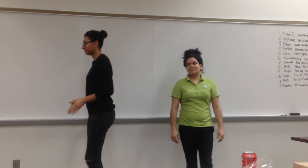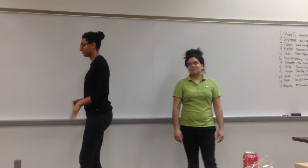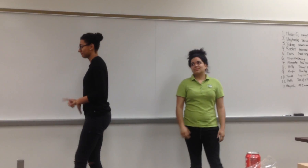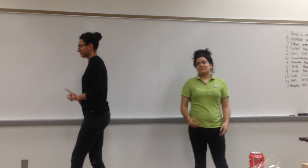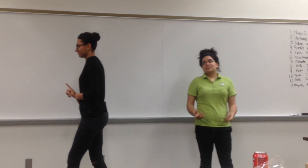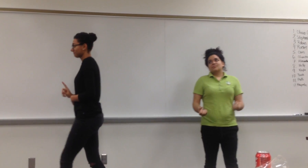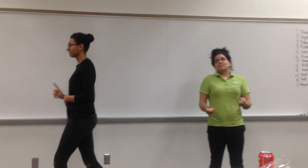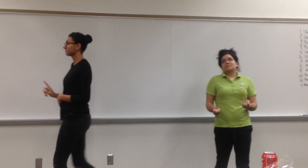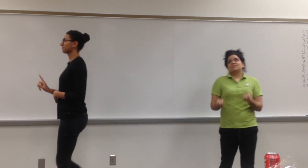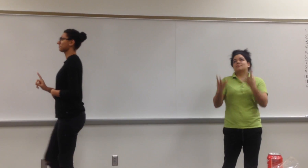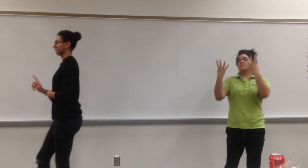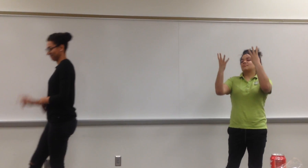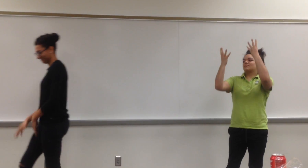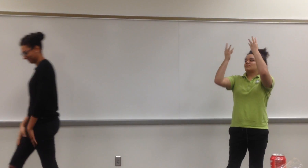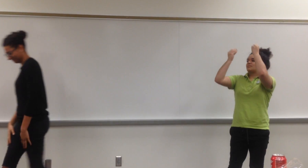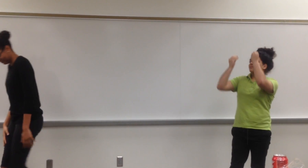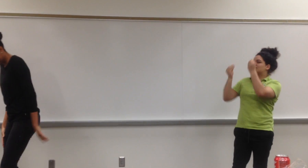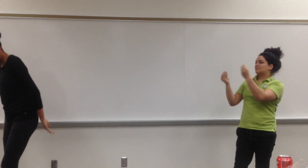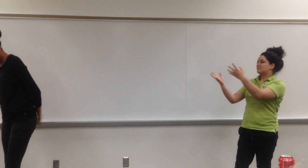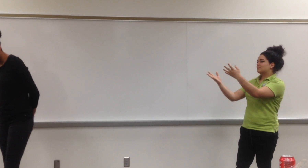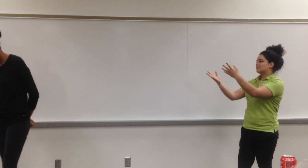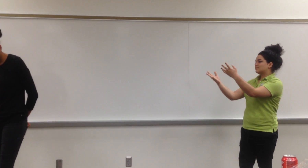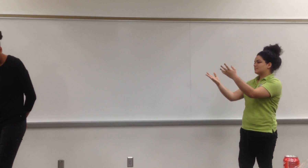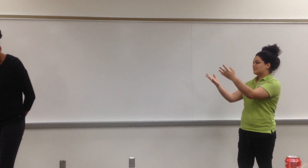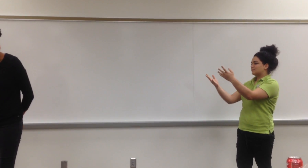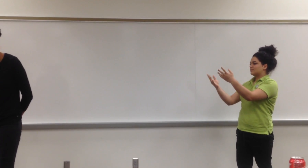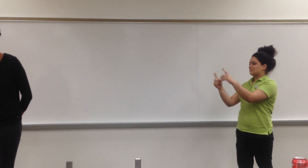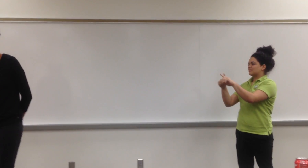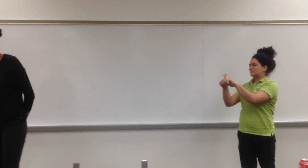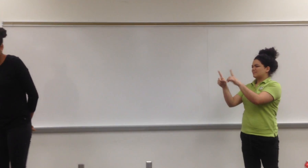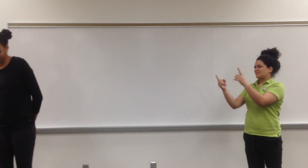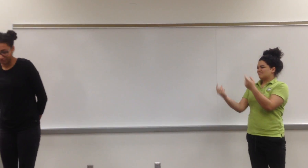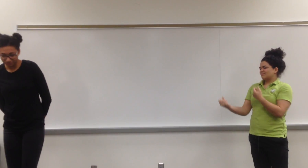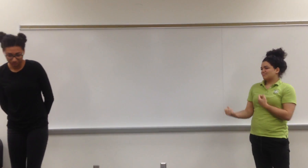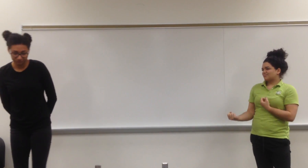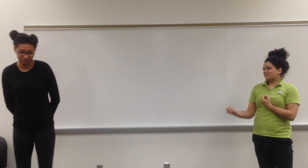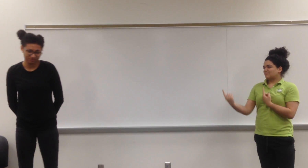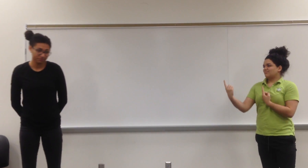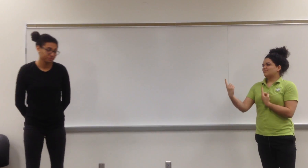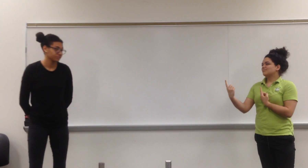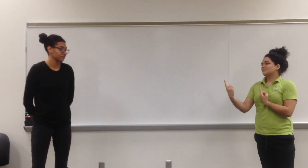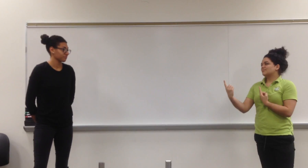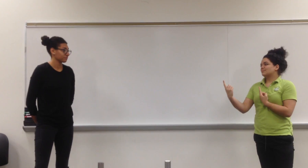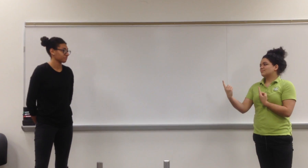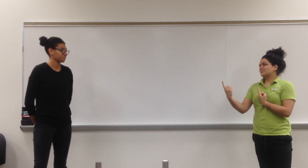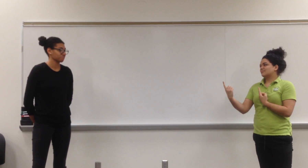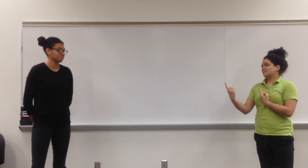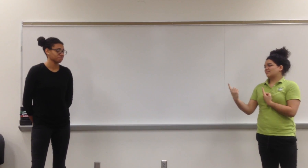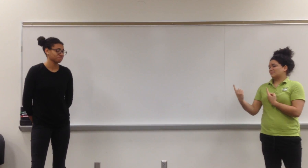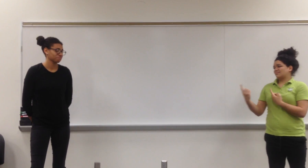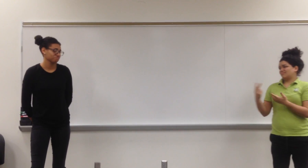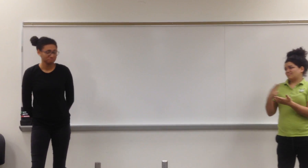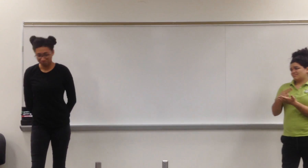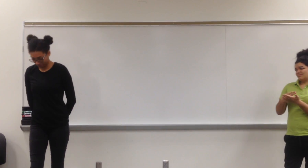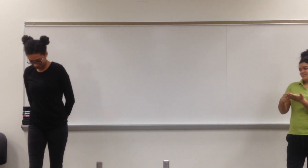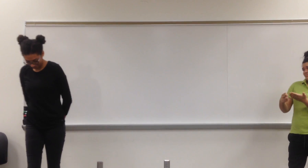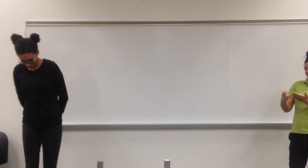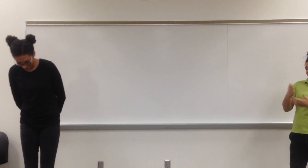So many things to tell her, but how to make her see, the truth